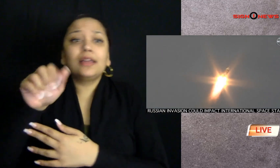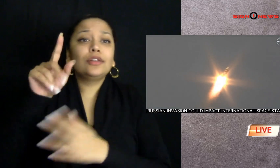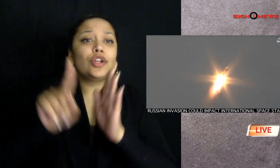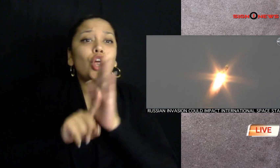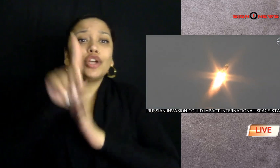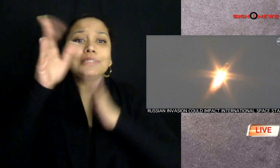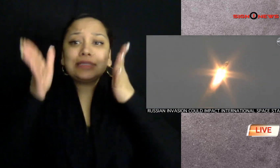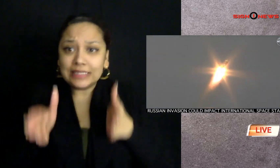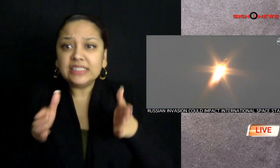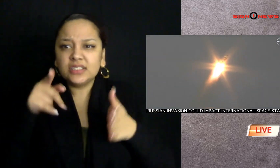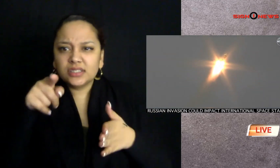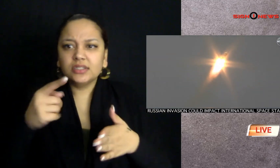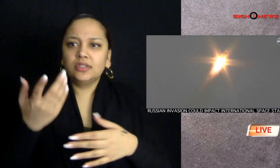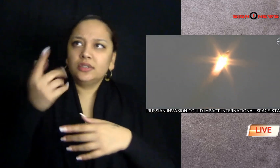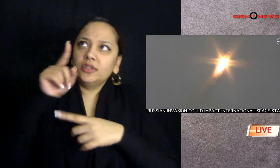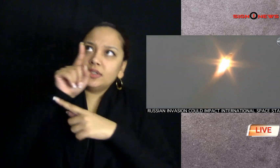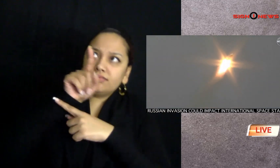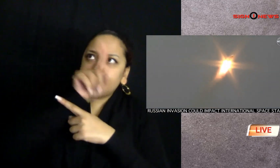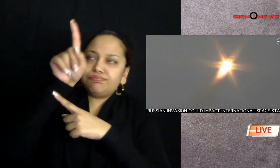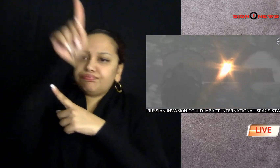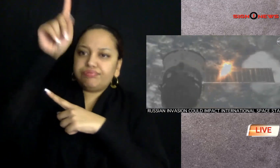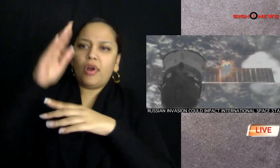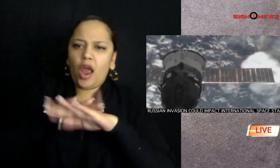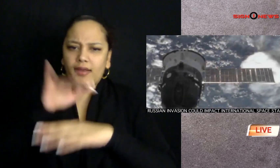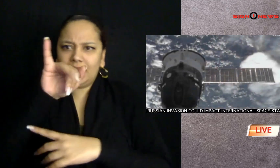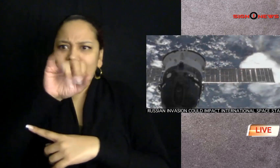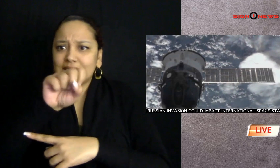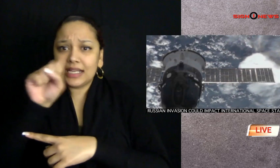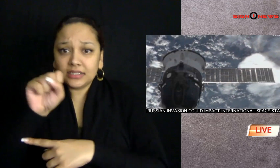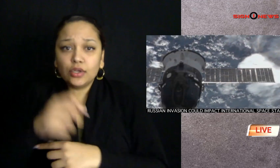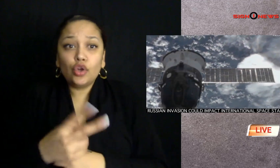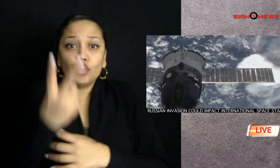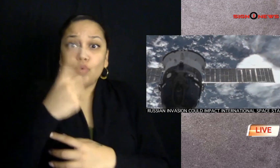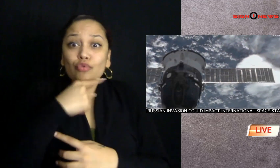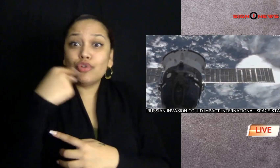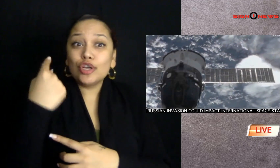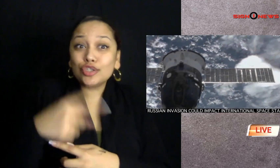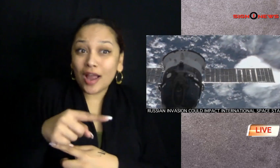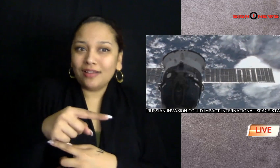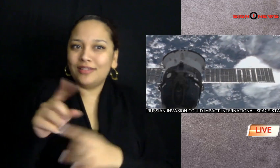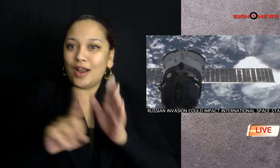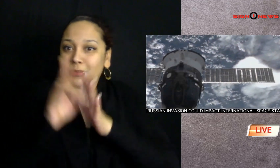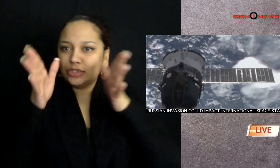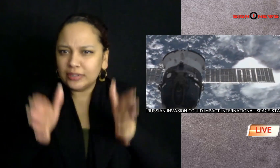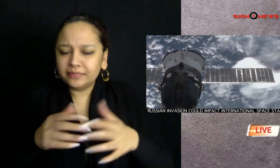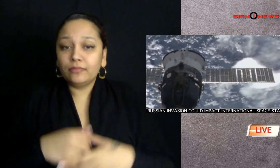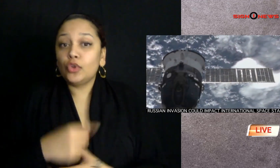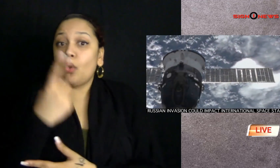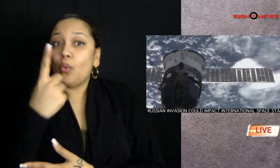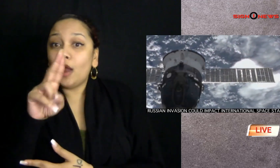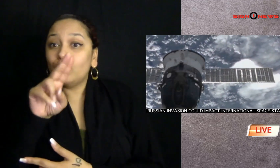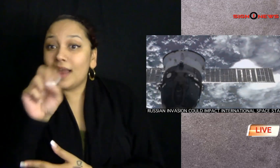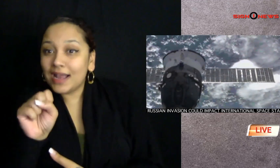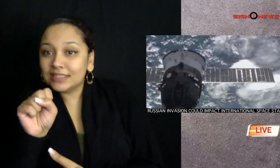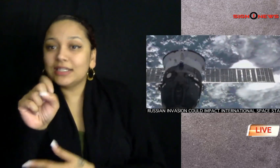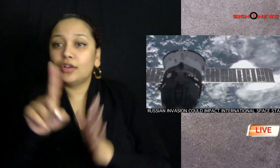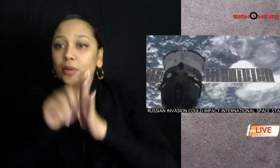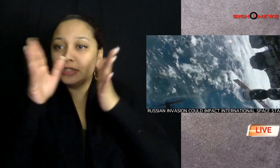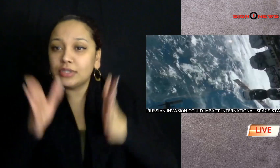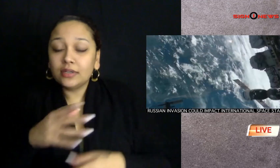there are currently four NASA astronauts orbiting on the ISS two Russian cosmonauts one